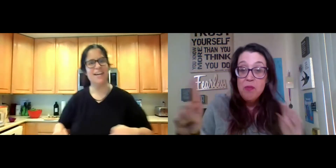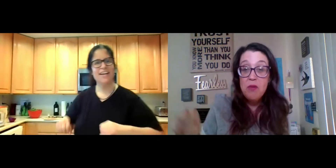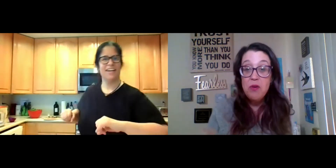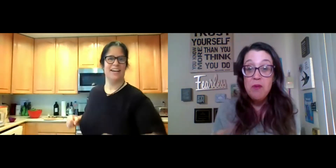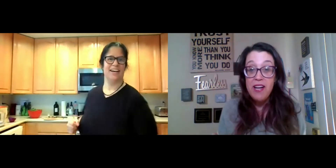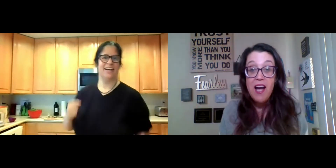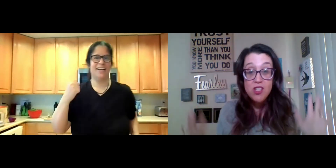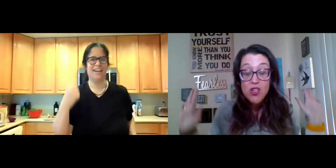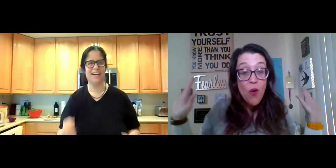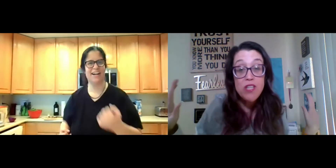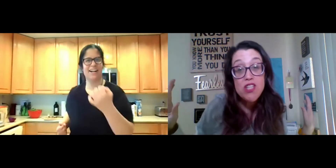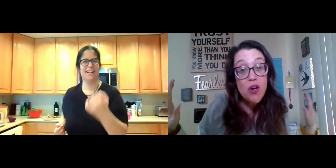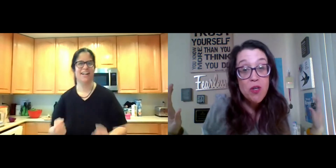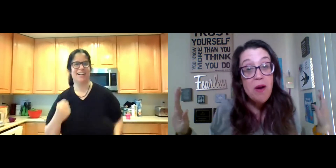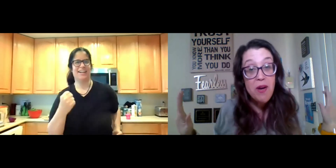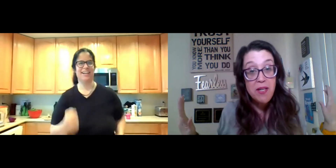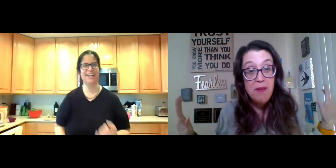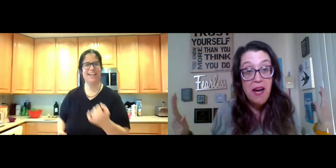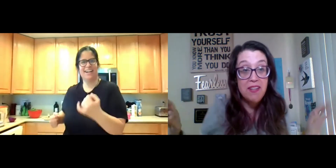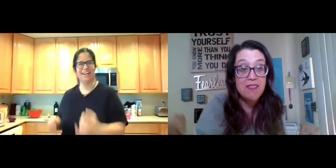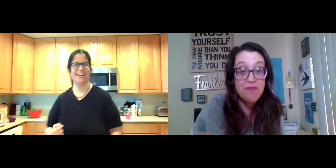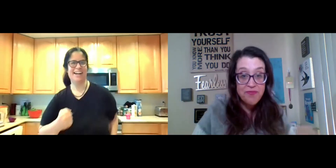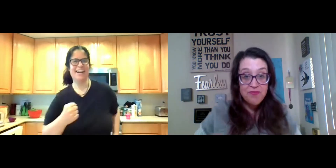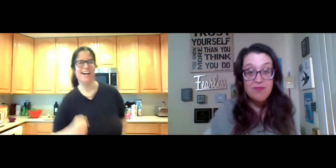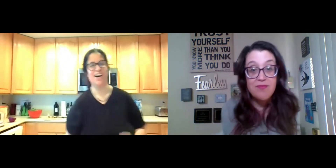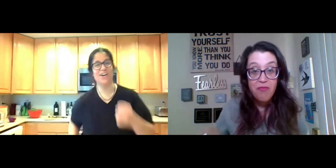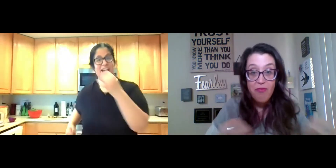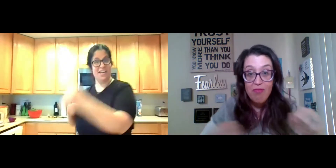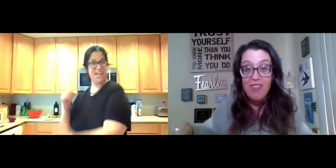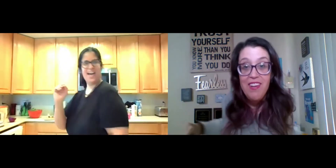run, more room right now, I should totally show you my running man.